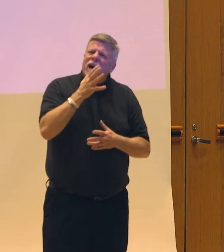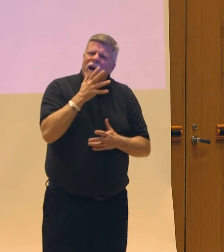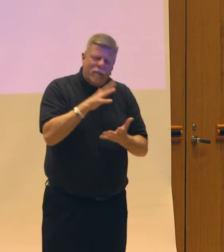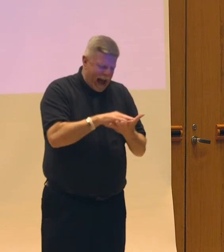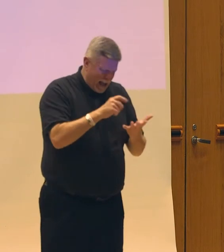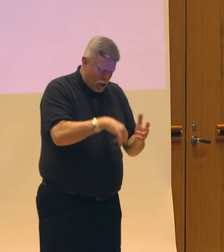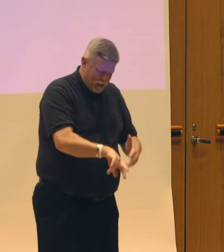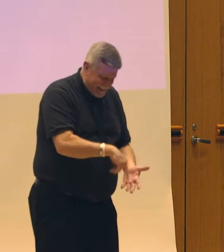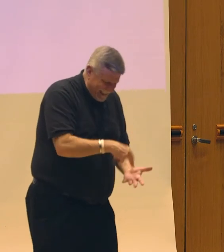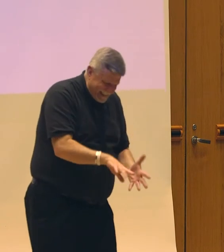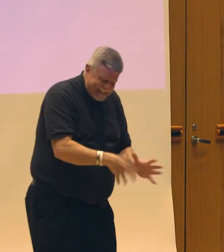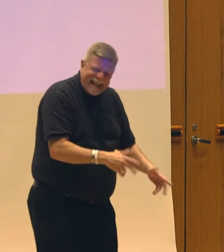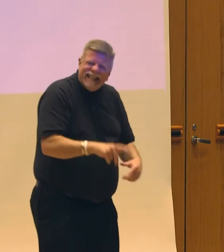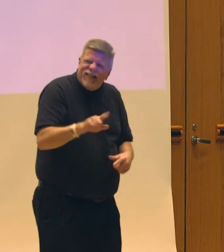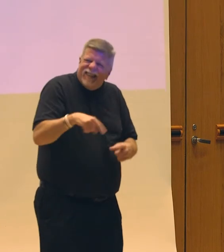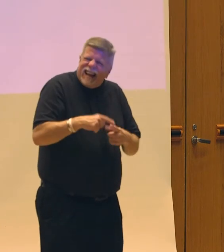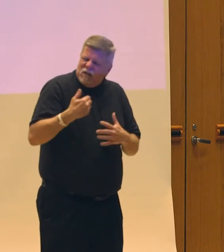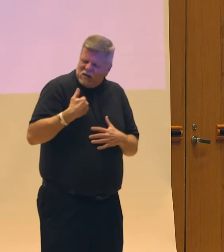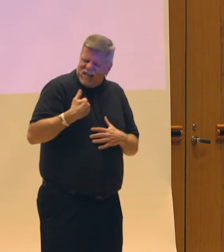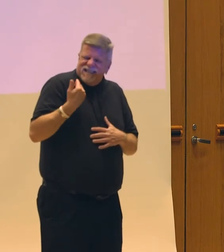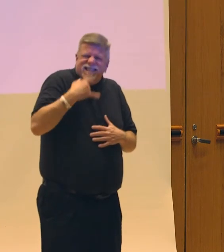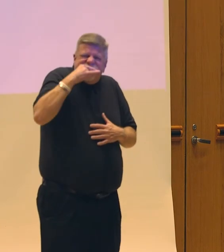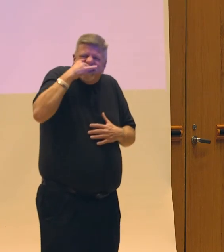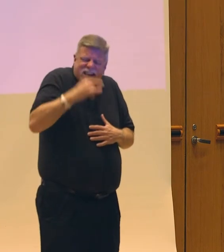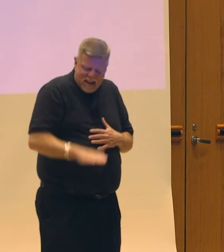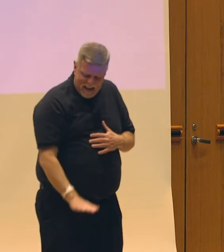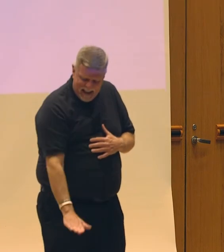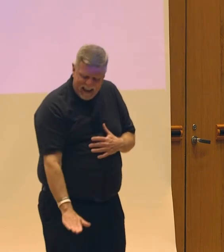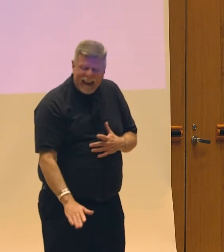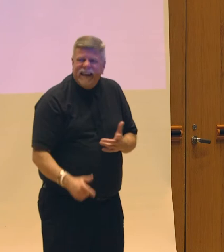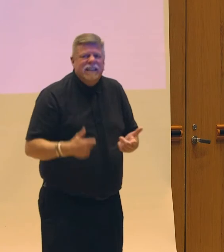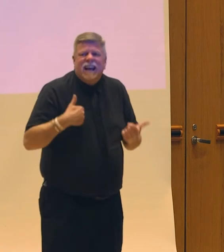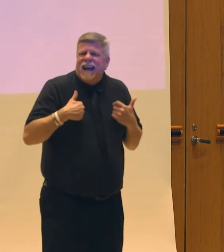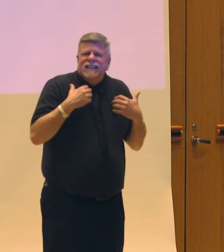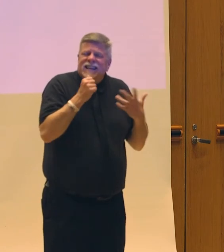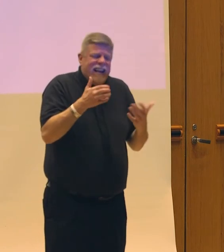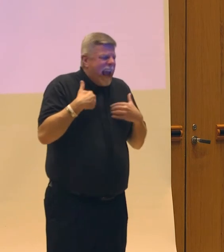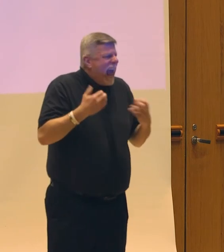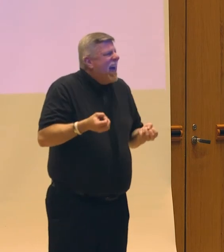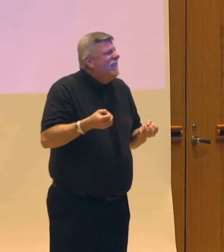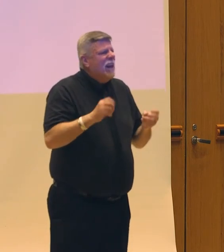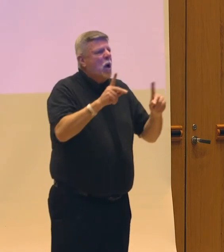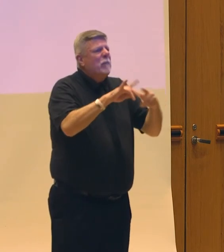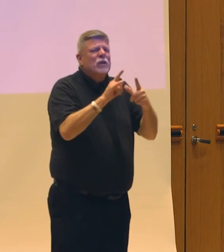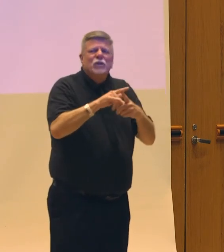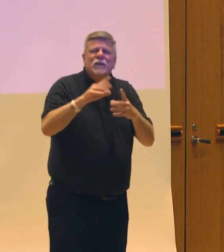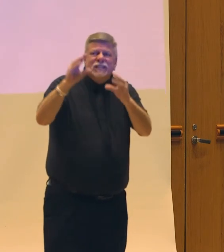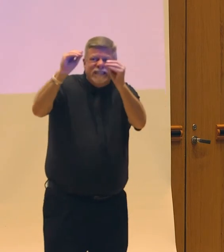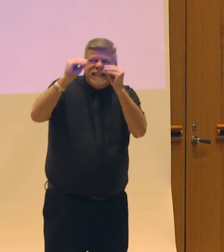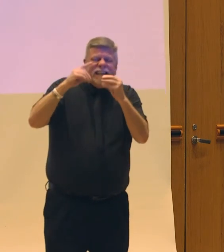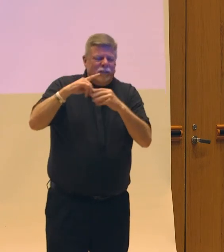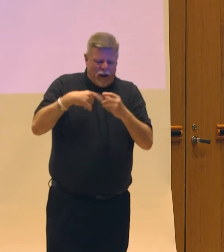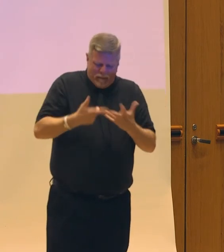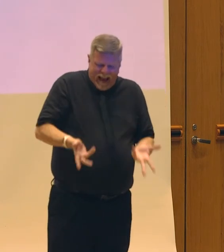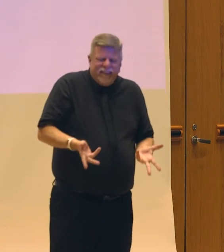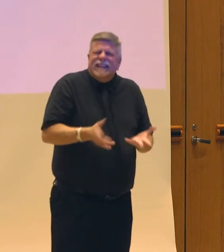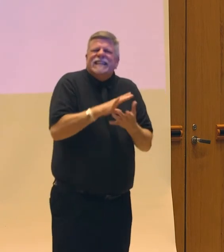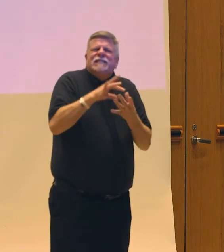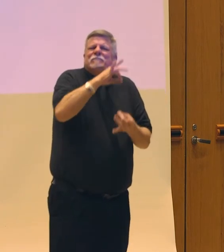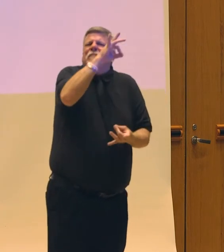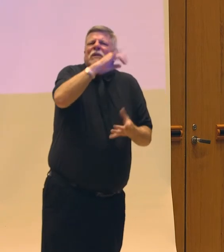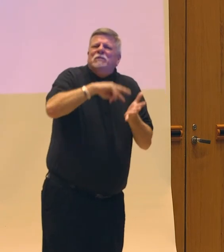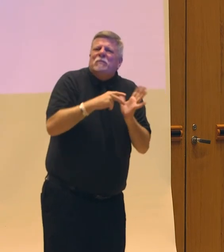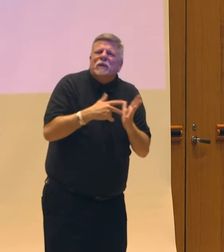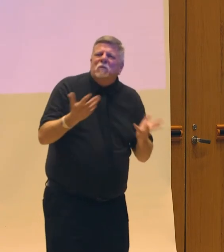forms from you and our family when I was so young that I didn't have the chance to get an intellectual or spiritual understanding of these movement forms.